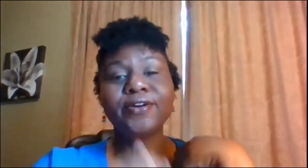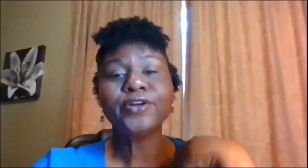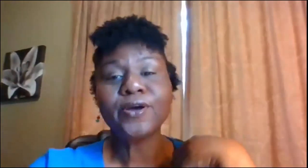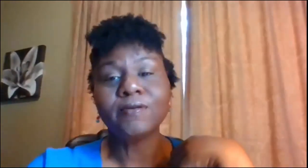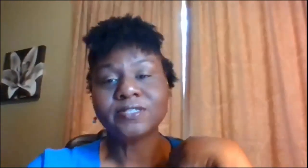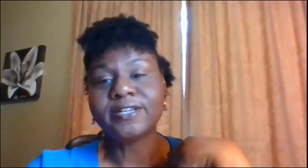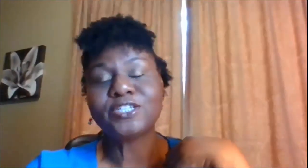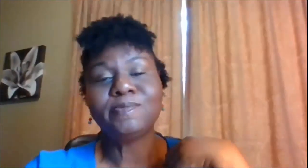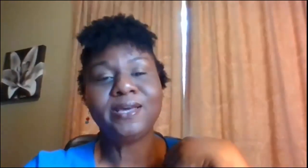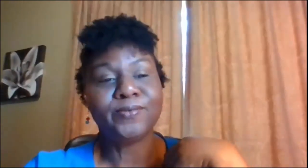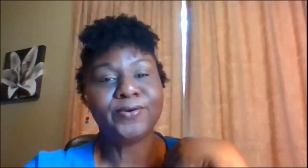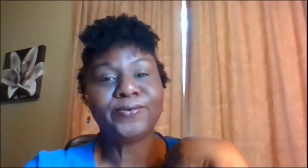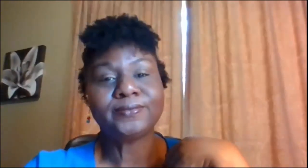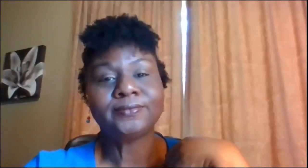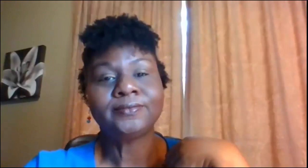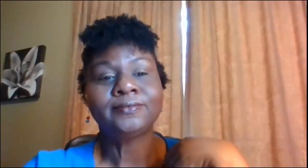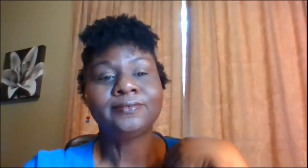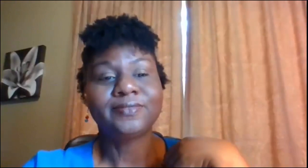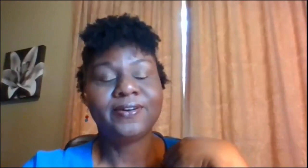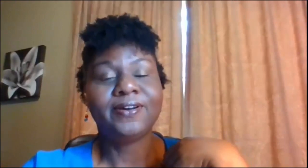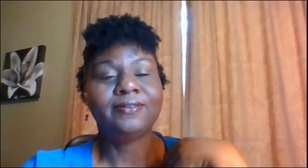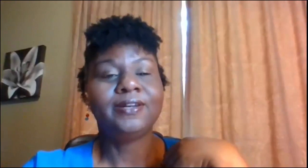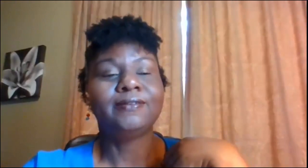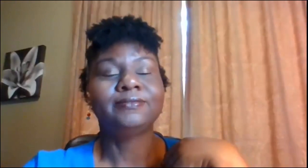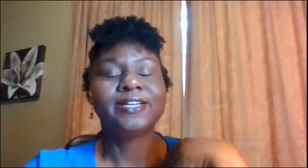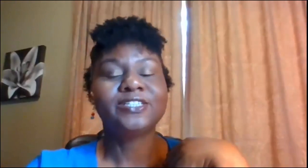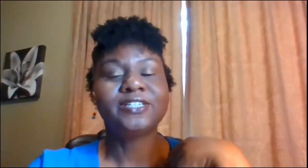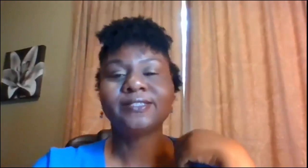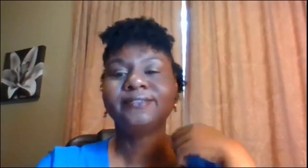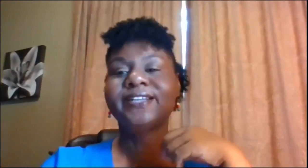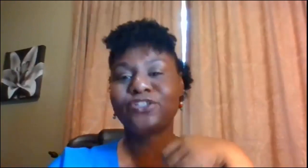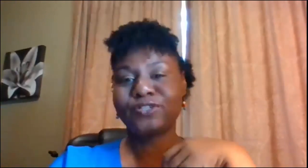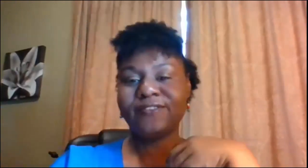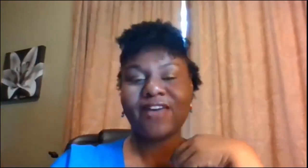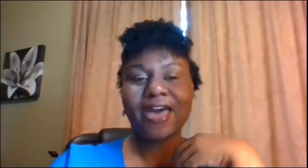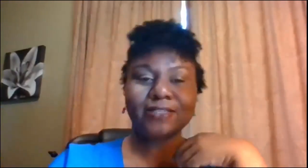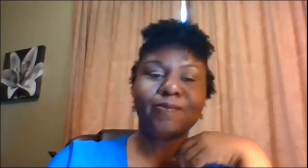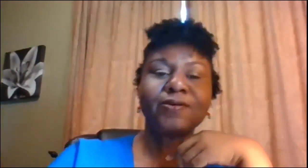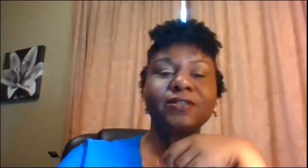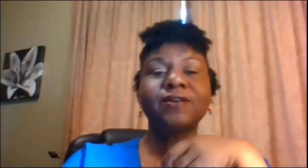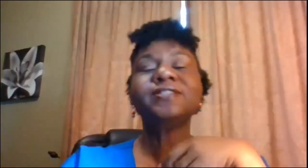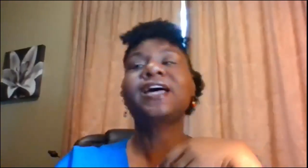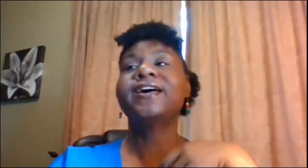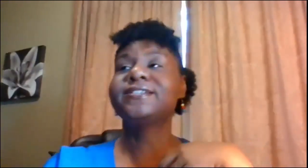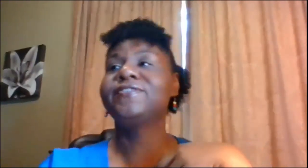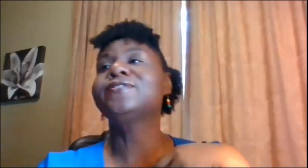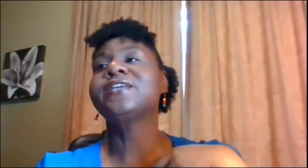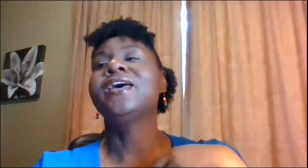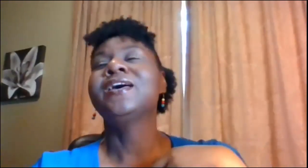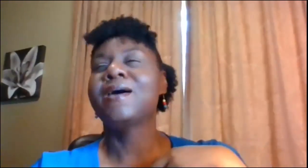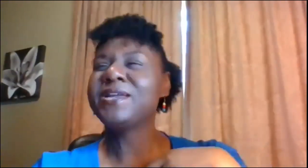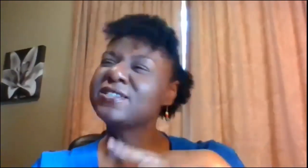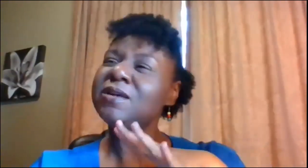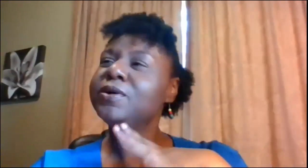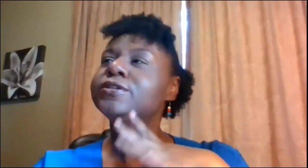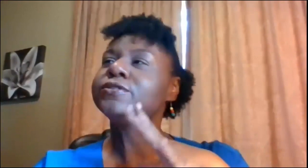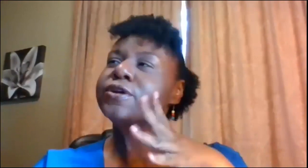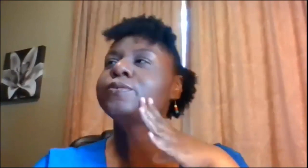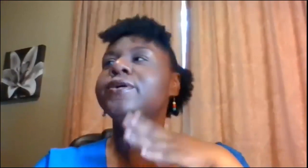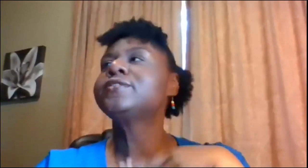on your nose unless you're being rude all right you know that's just interesting facts but most of those signs are just I mean there's some curse words